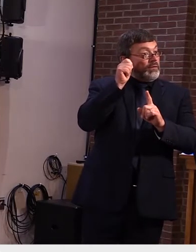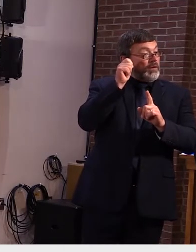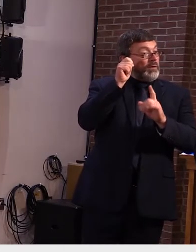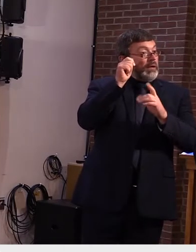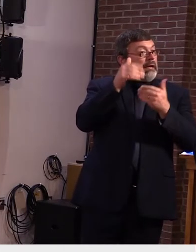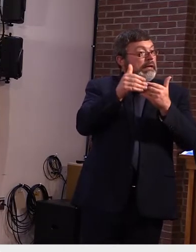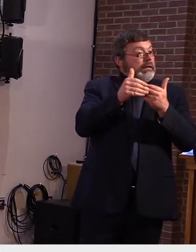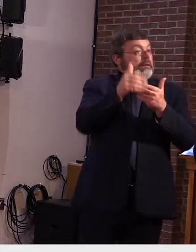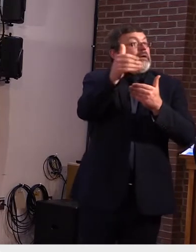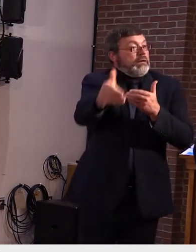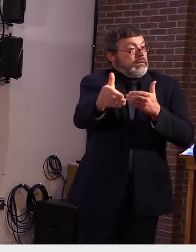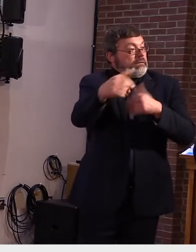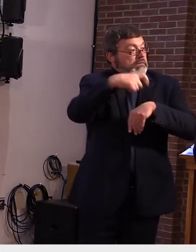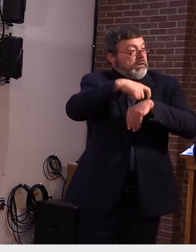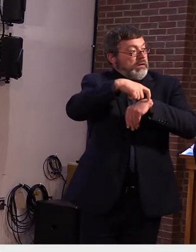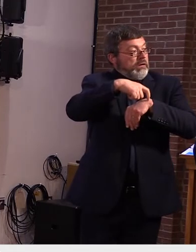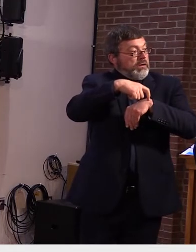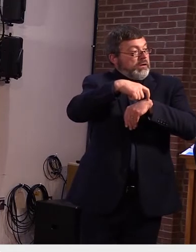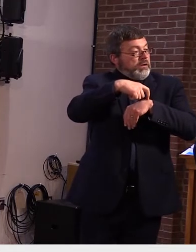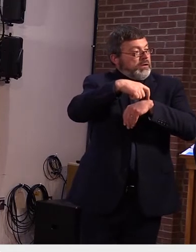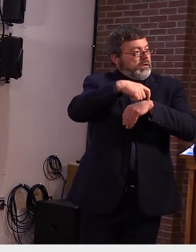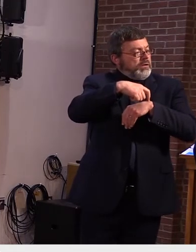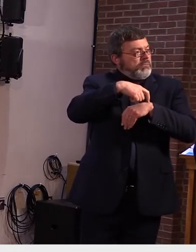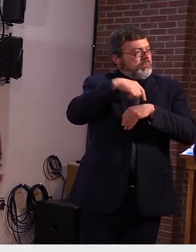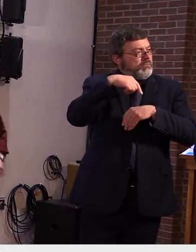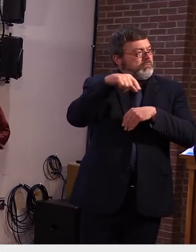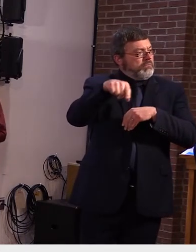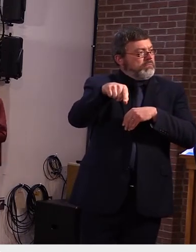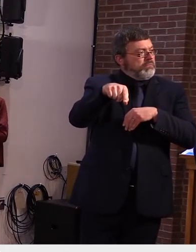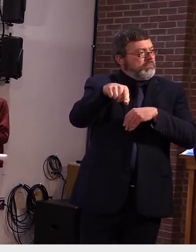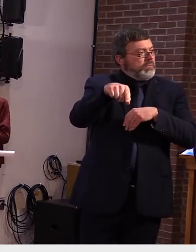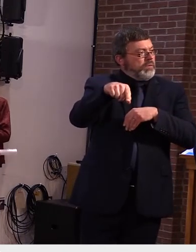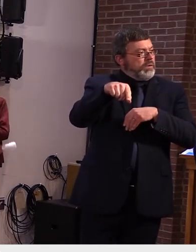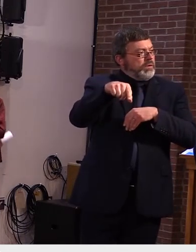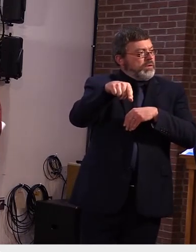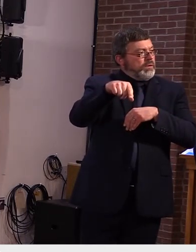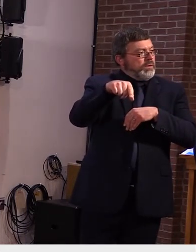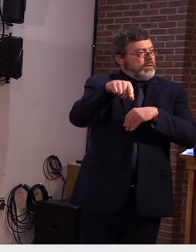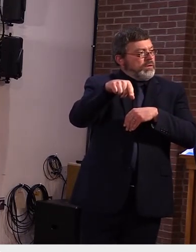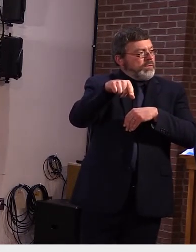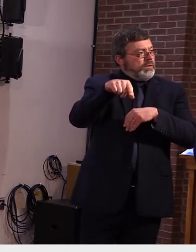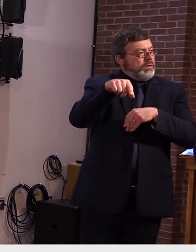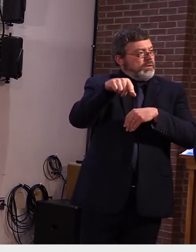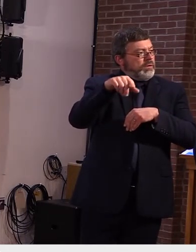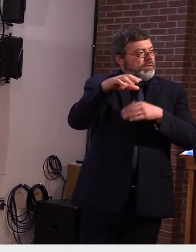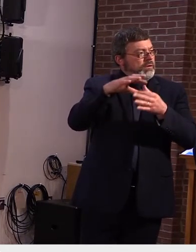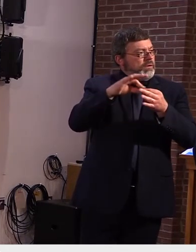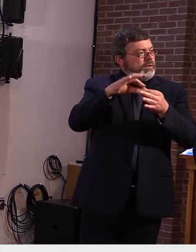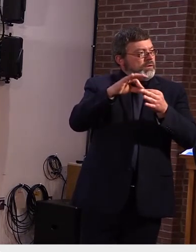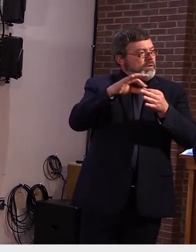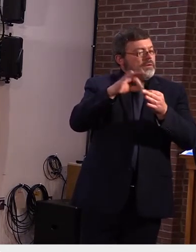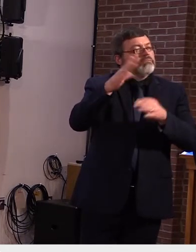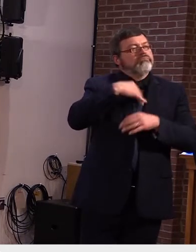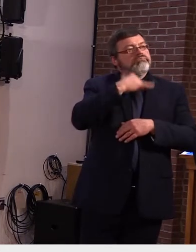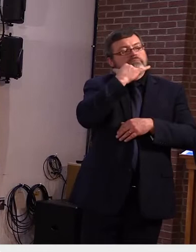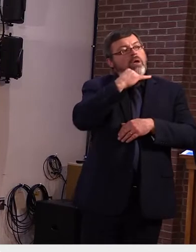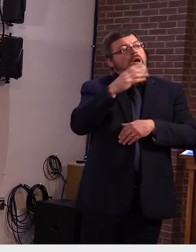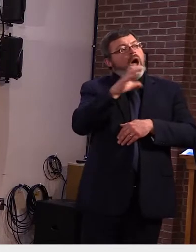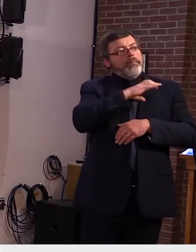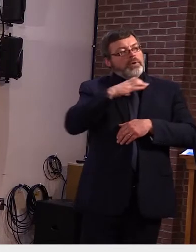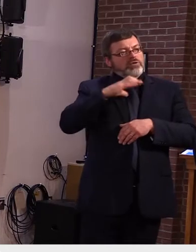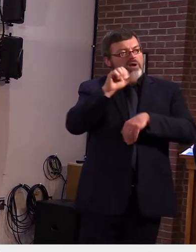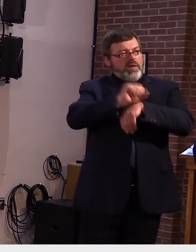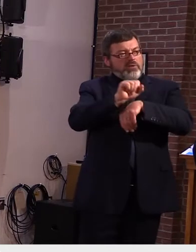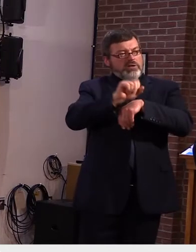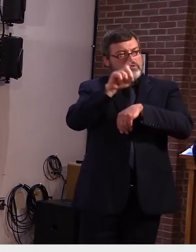monthly jobless report for vermont is coming up i know that there's been some conversation